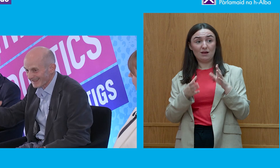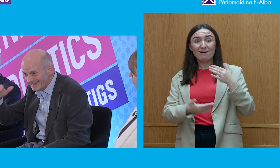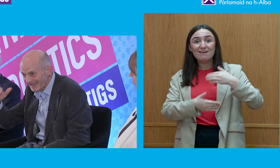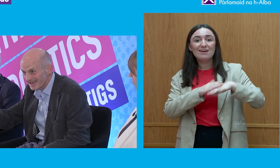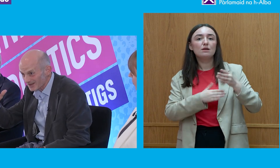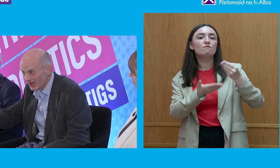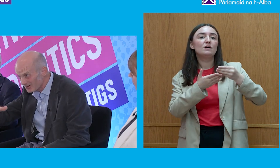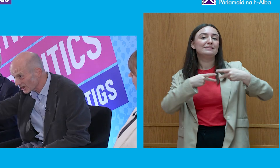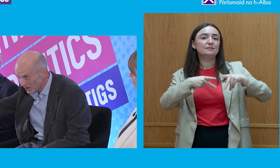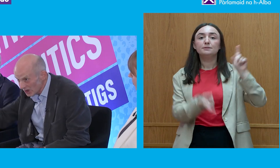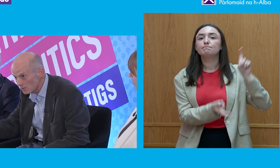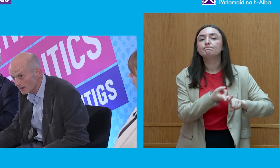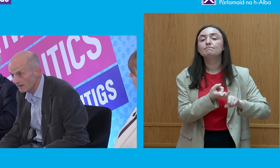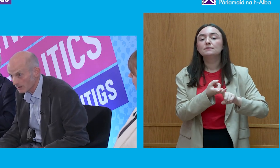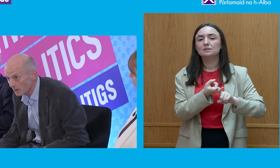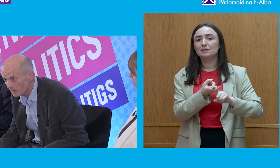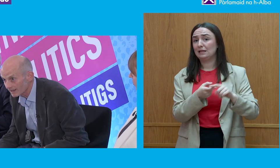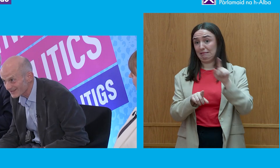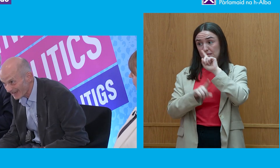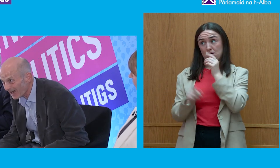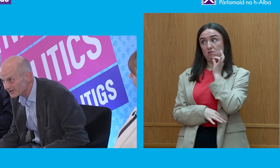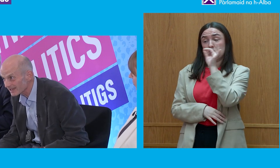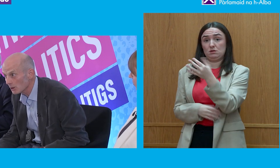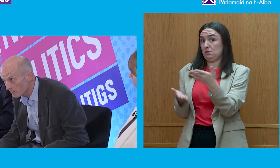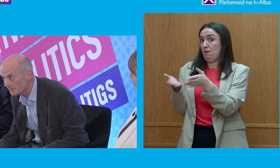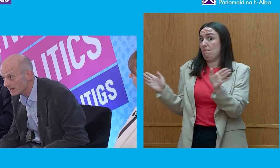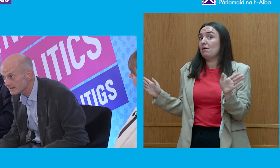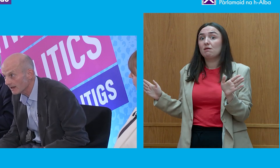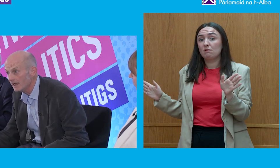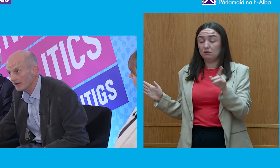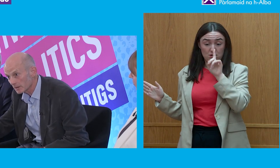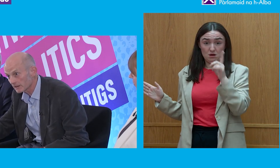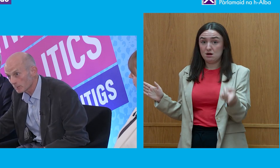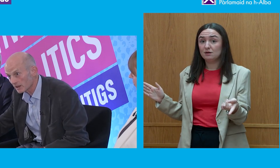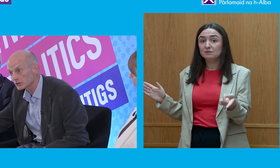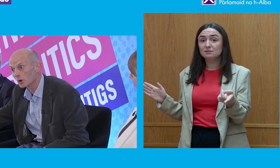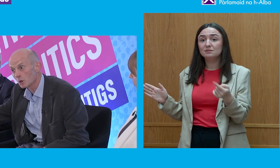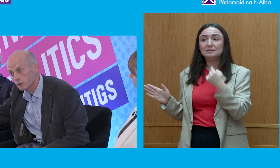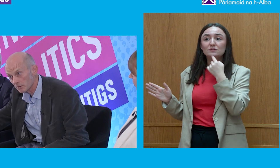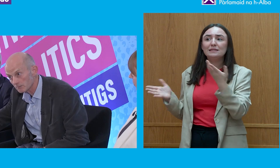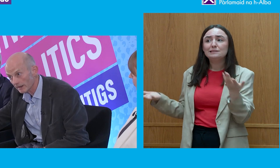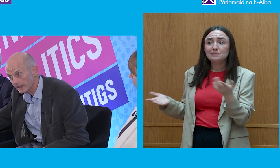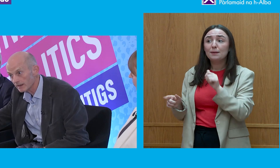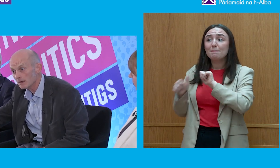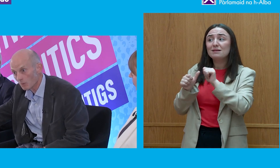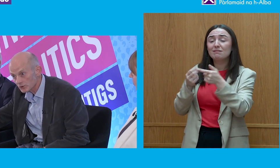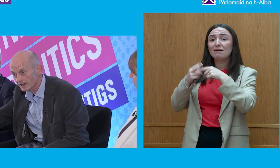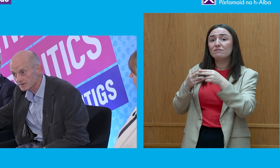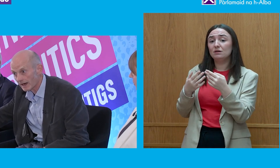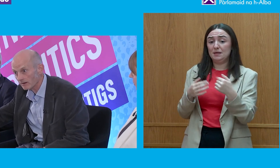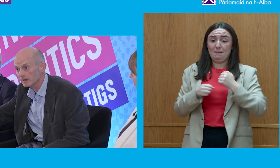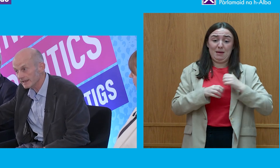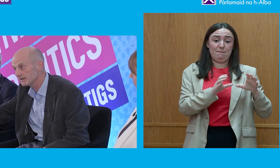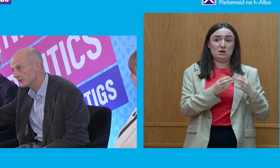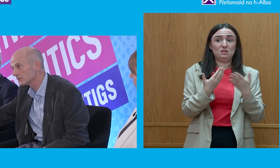funding. They didn't go to you, the public, and say, actually, it would be better if political parties got more public money, more